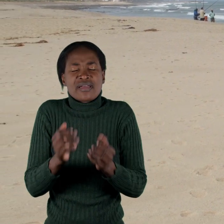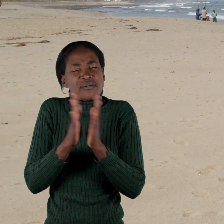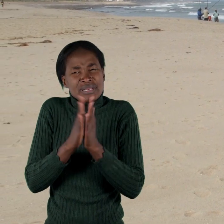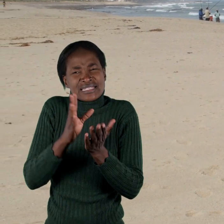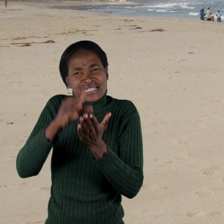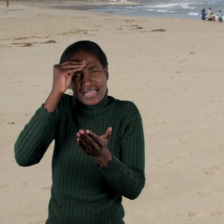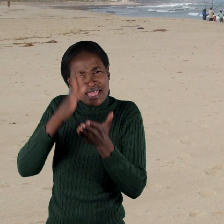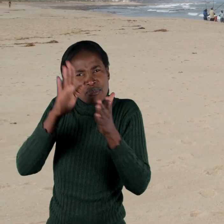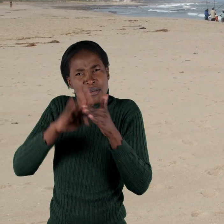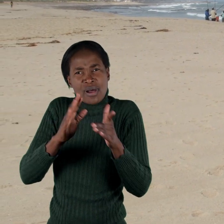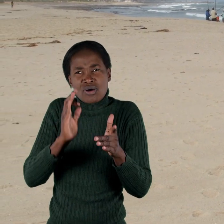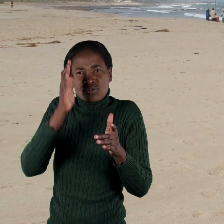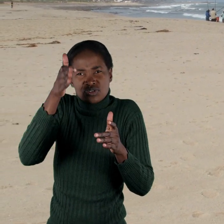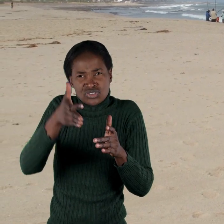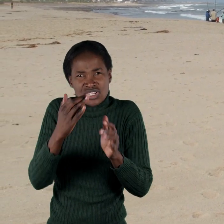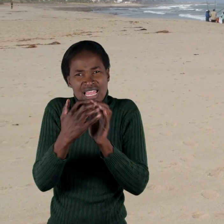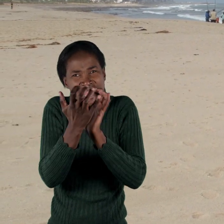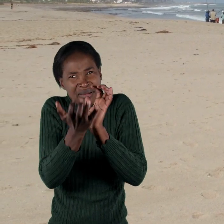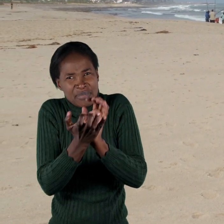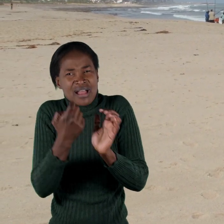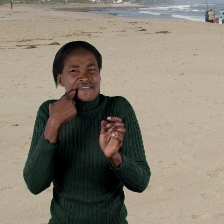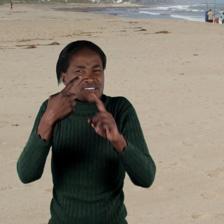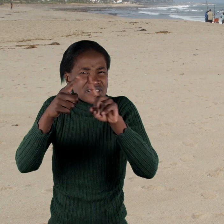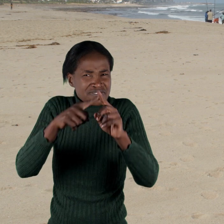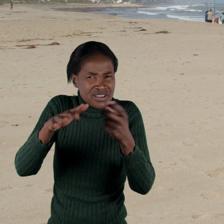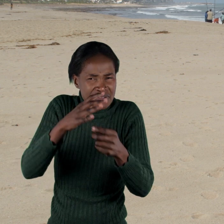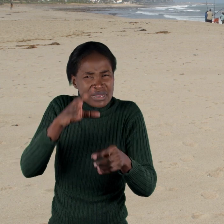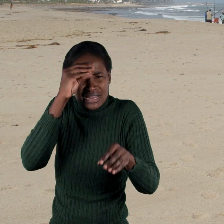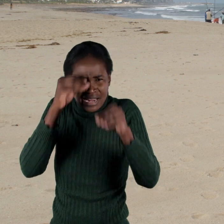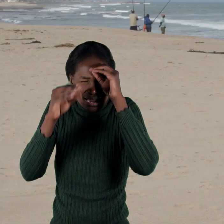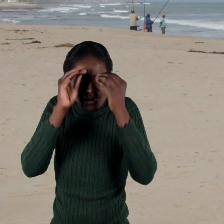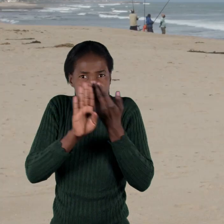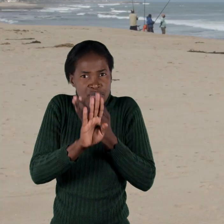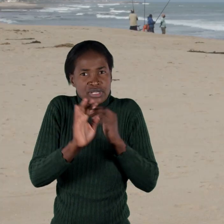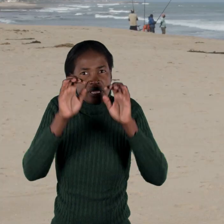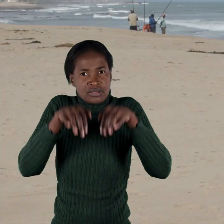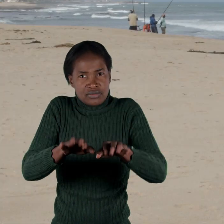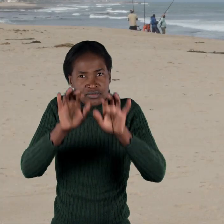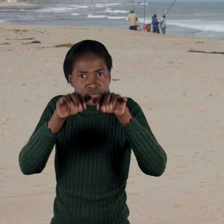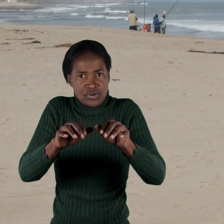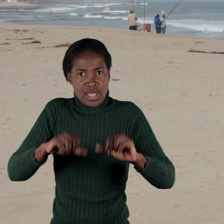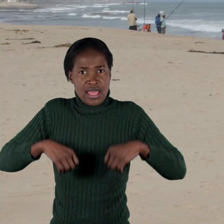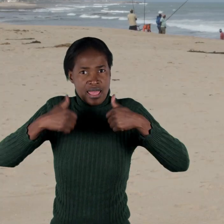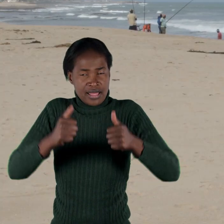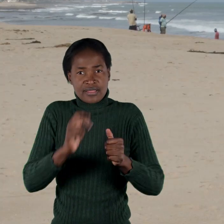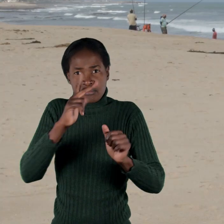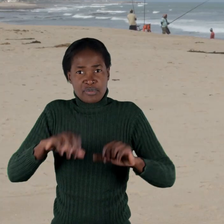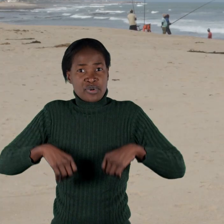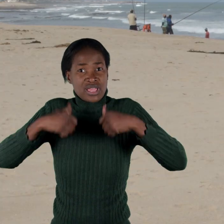about our sharks, skates, rays and chimeras and to protect them. The health of our oceans and our own health and well-being